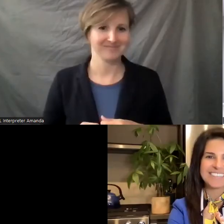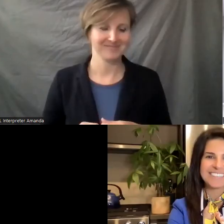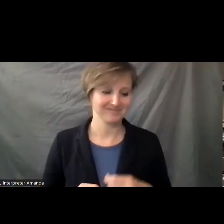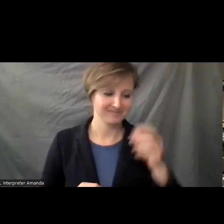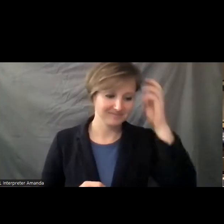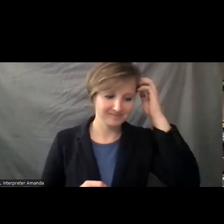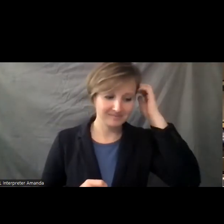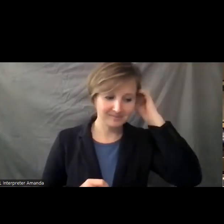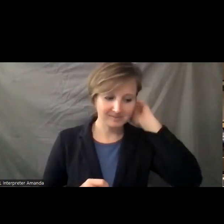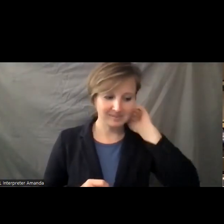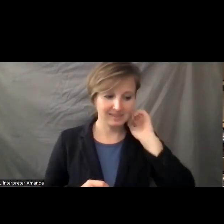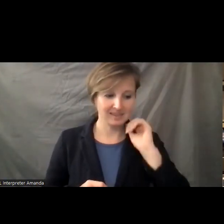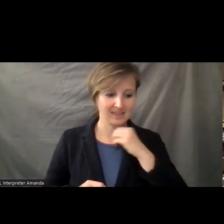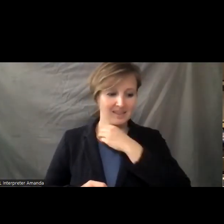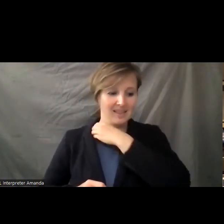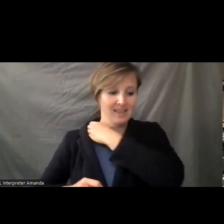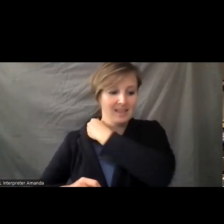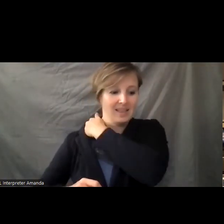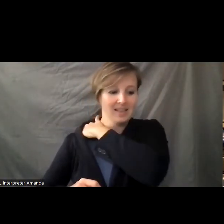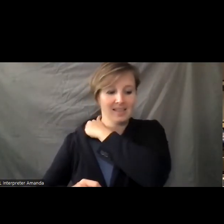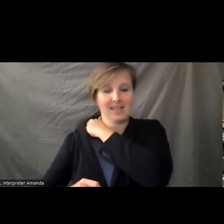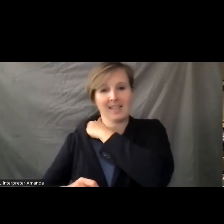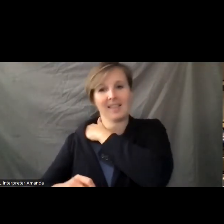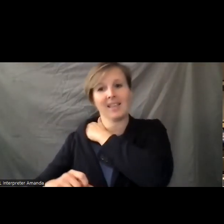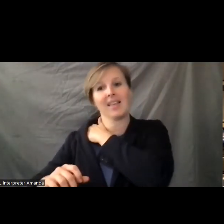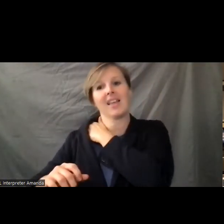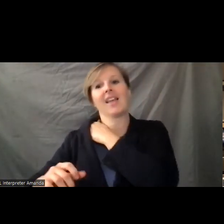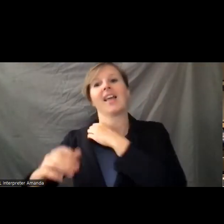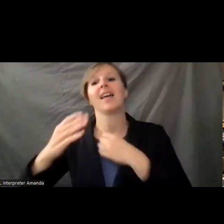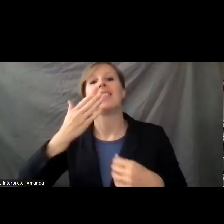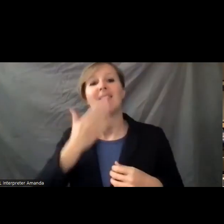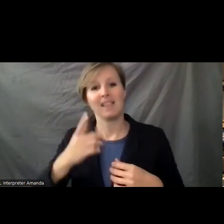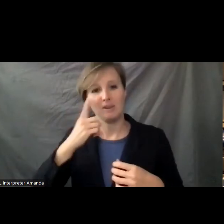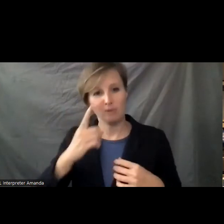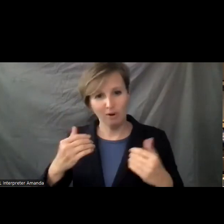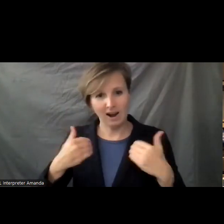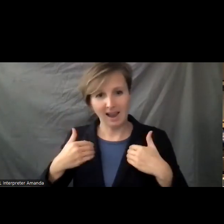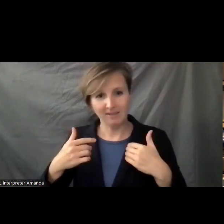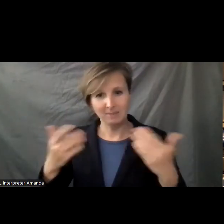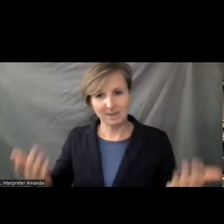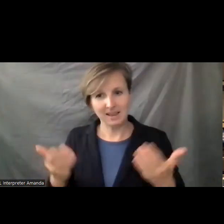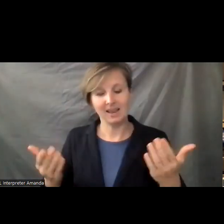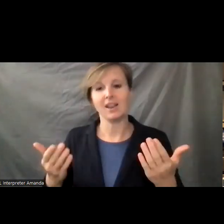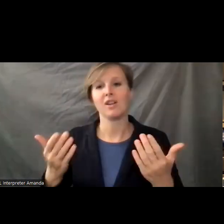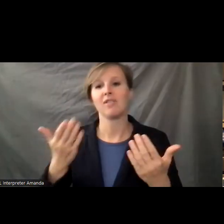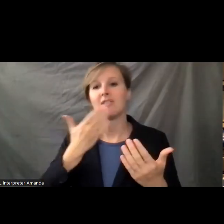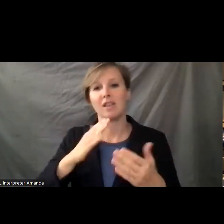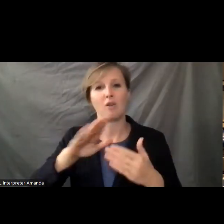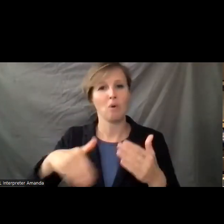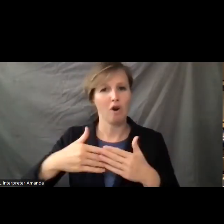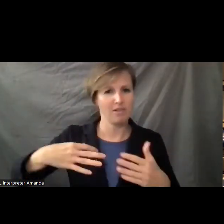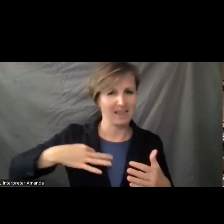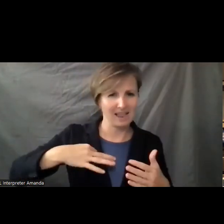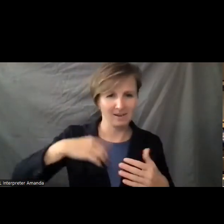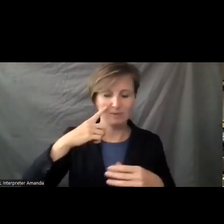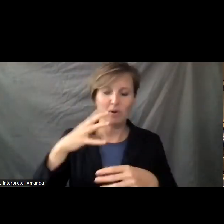Thank you so much, Lucy. So again, thank you for having me here. Thank you all the candidates for participating in this